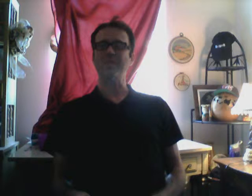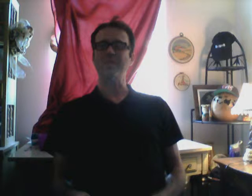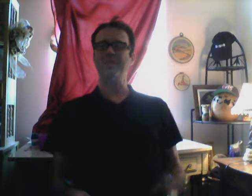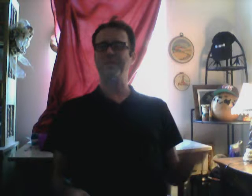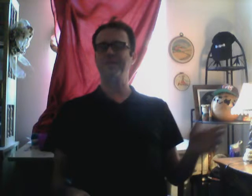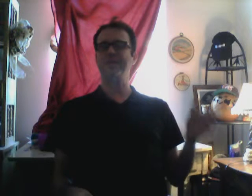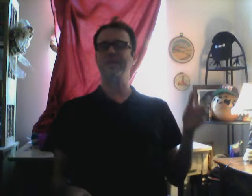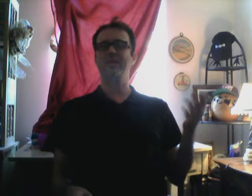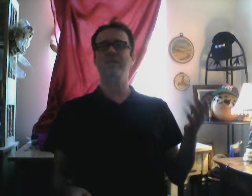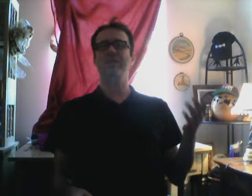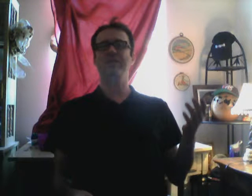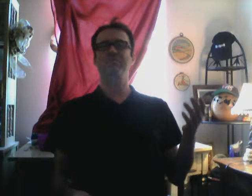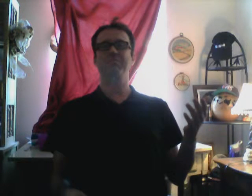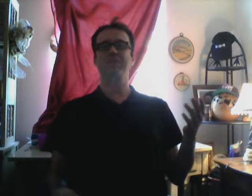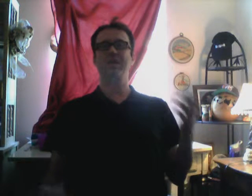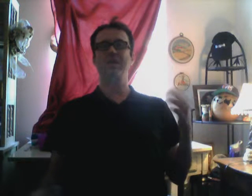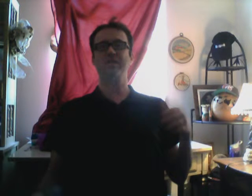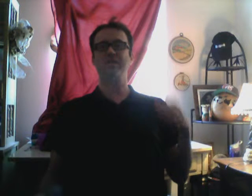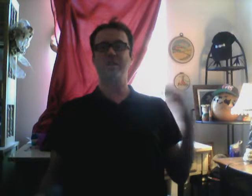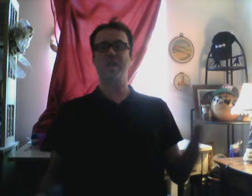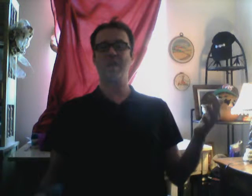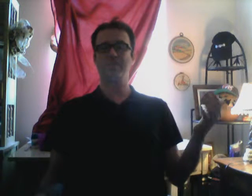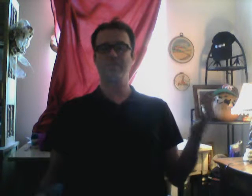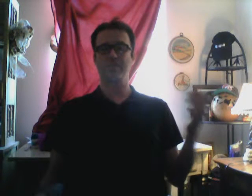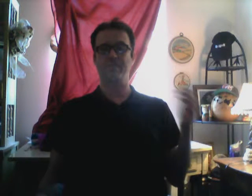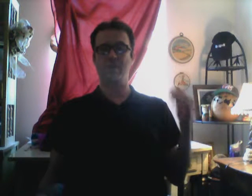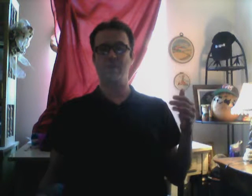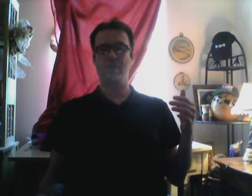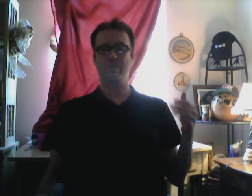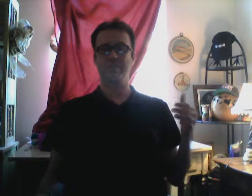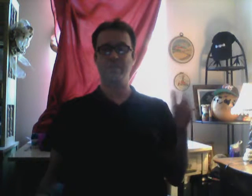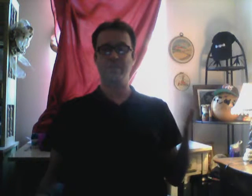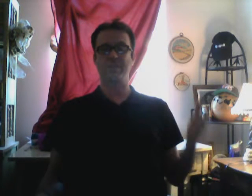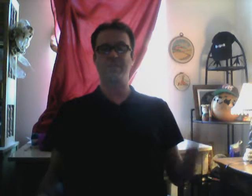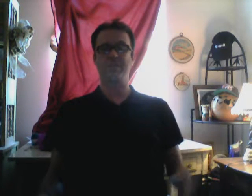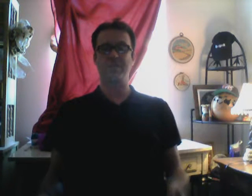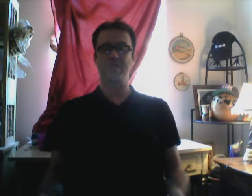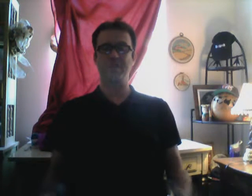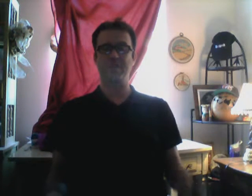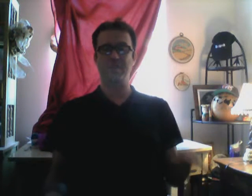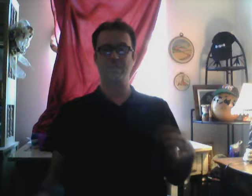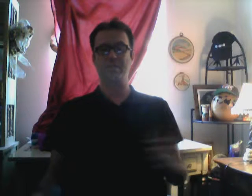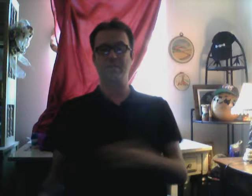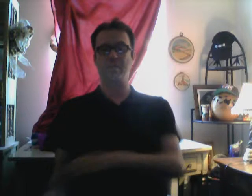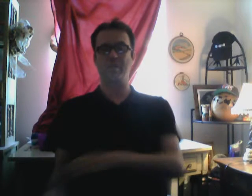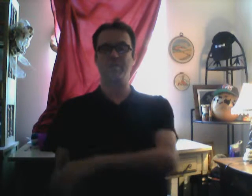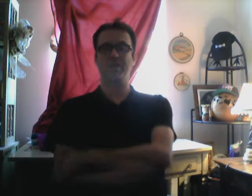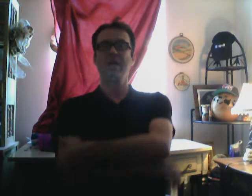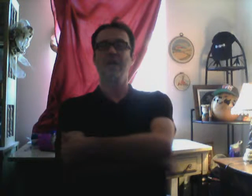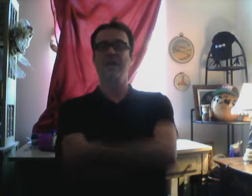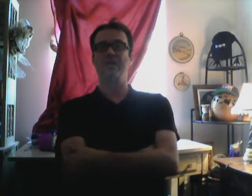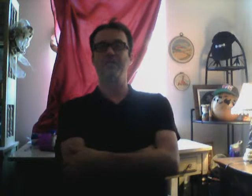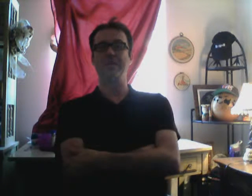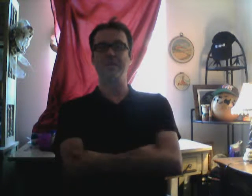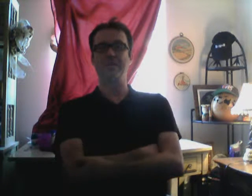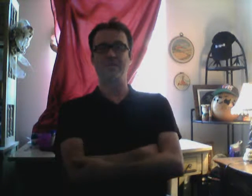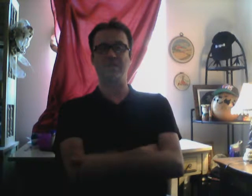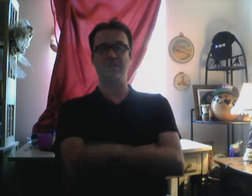They. Think. They. Because. The cops. Are involved. The. The media. guilty.